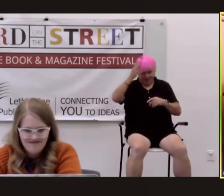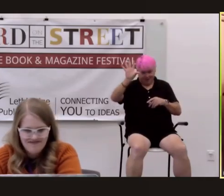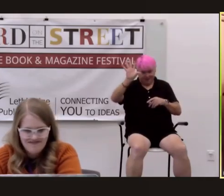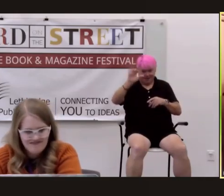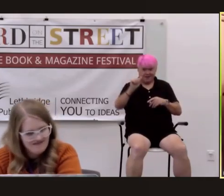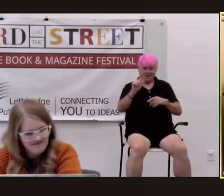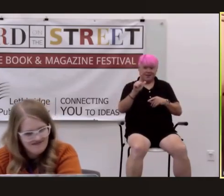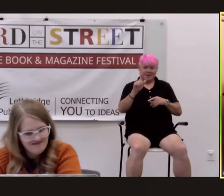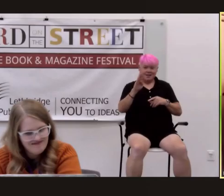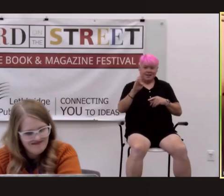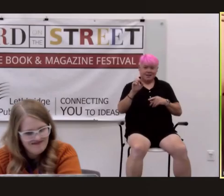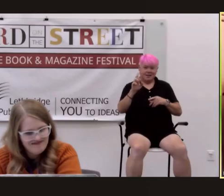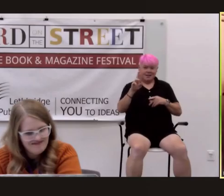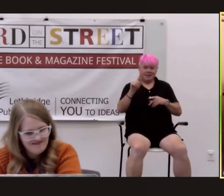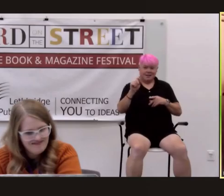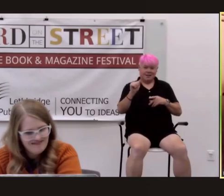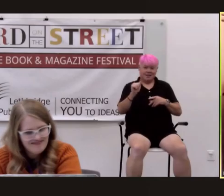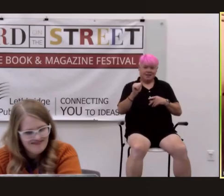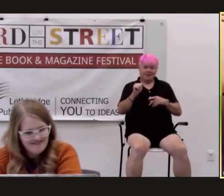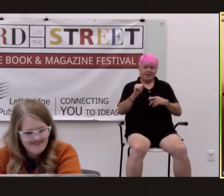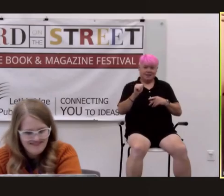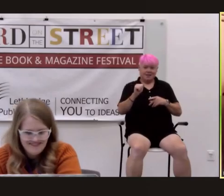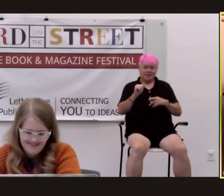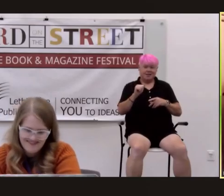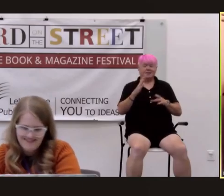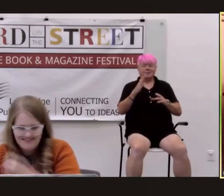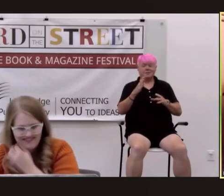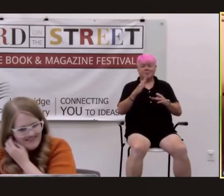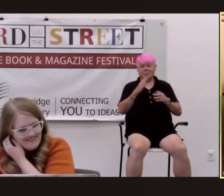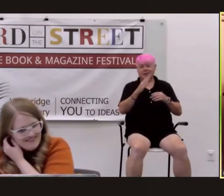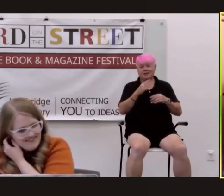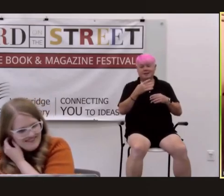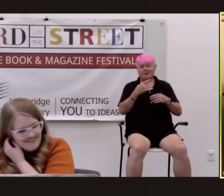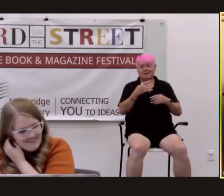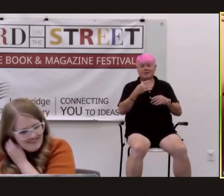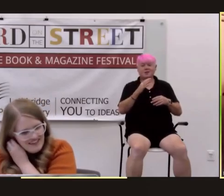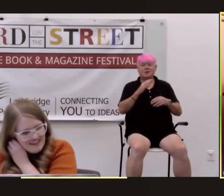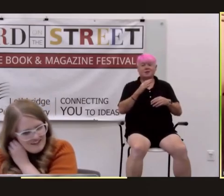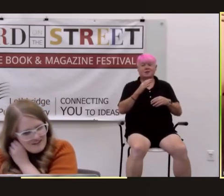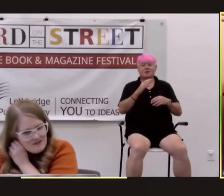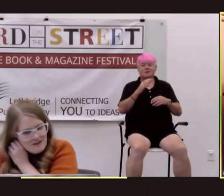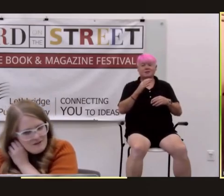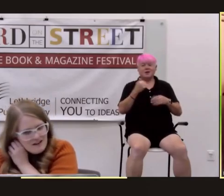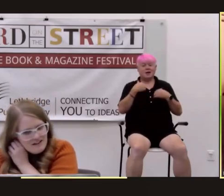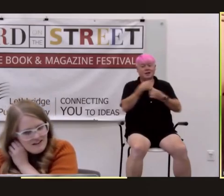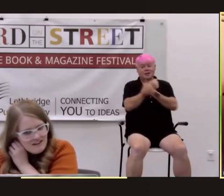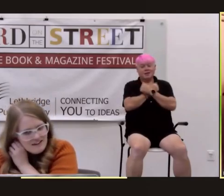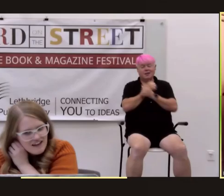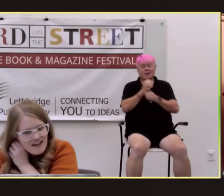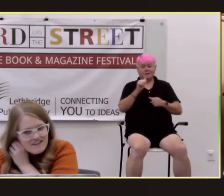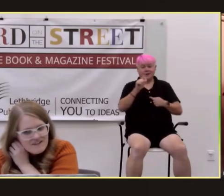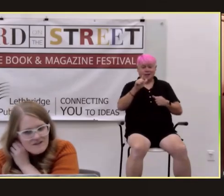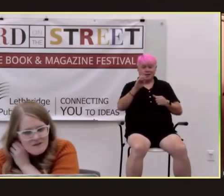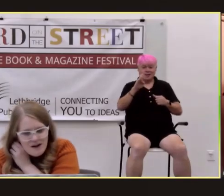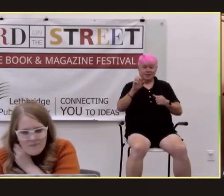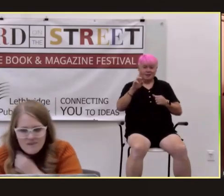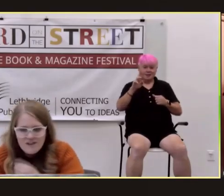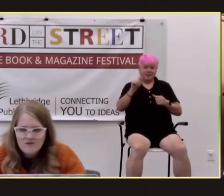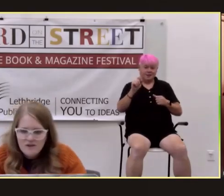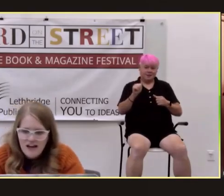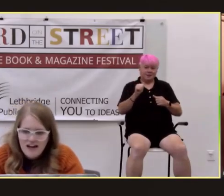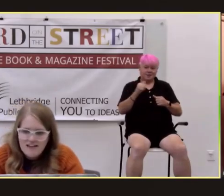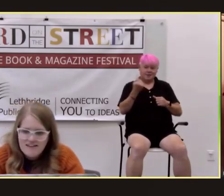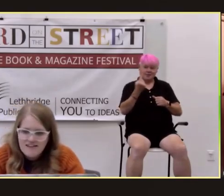so alberta has had a big impact on my life and on this book uh did anybody have a question yeah so so um